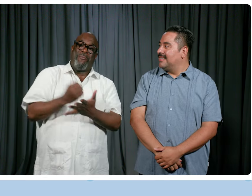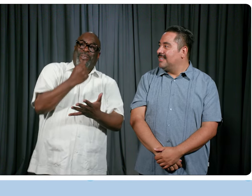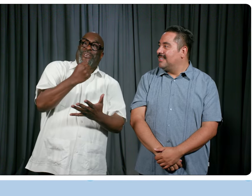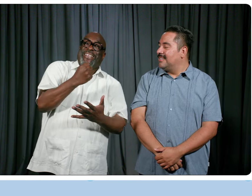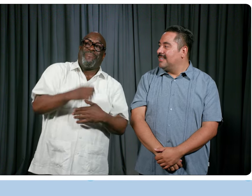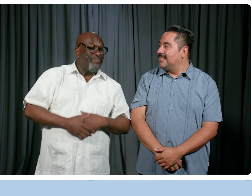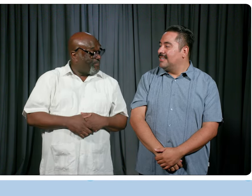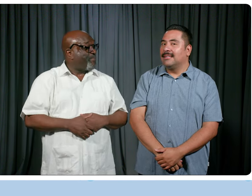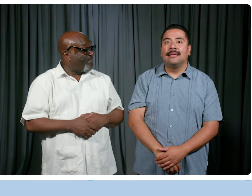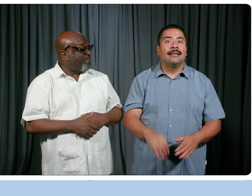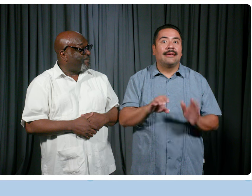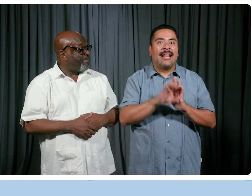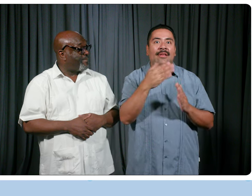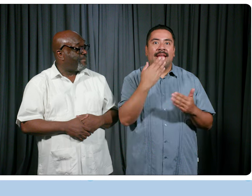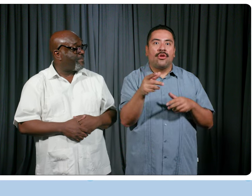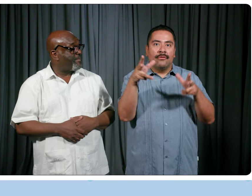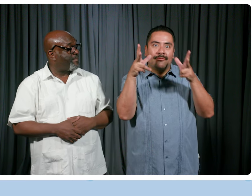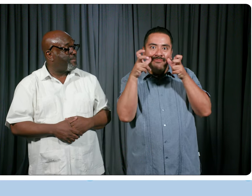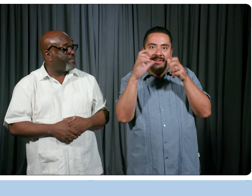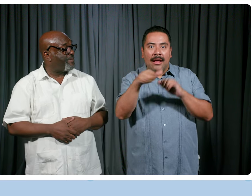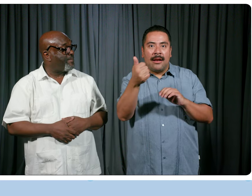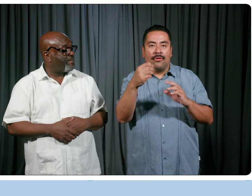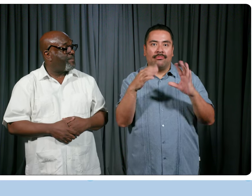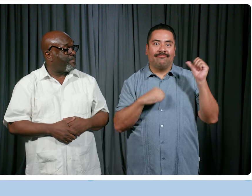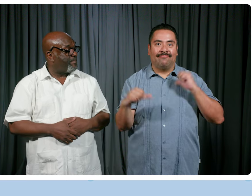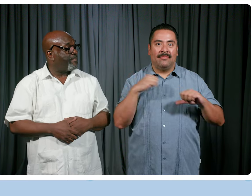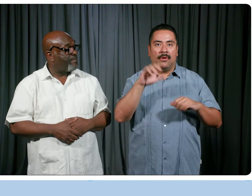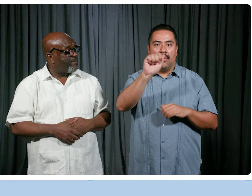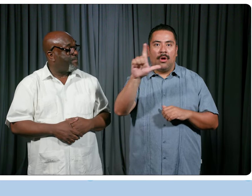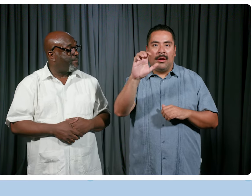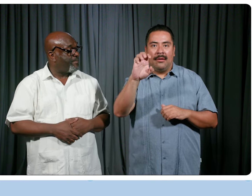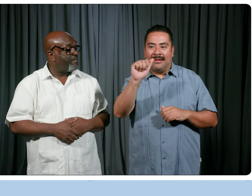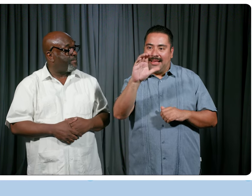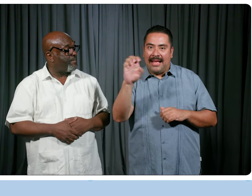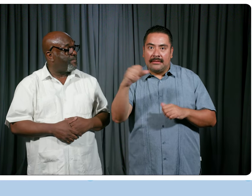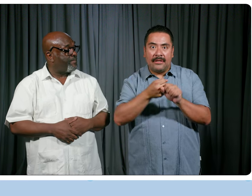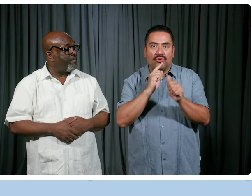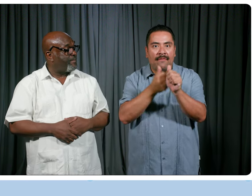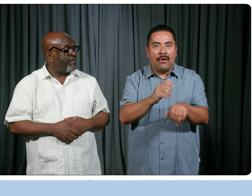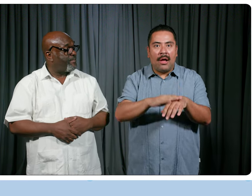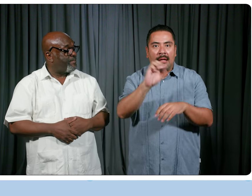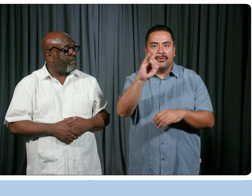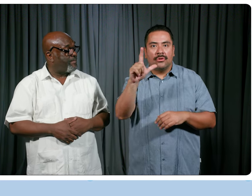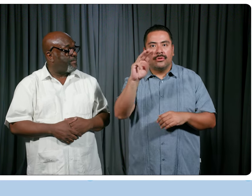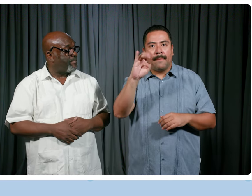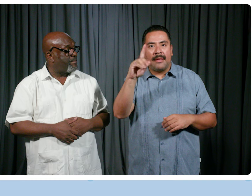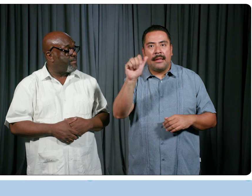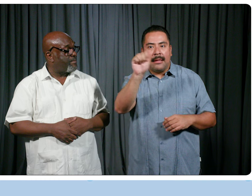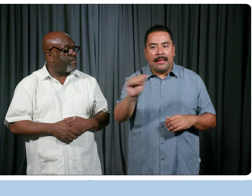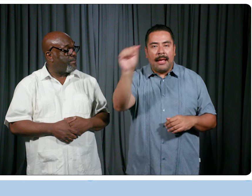Of course. Thanks. Thanks for tuning in to another episode of All Access. Be sure to follow us on social media at